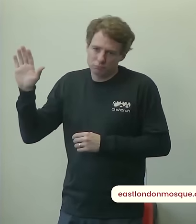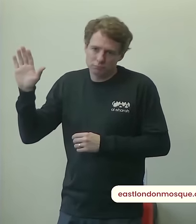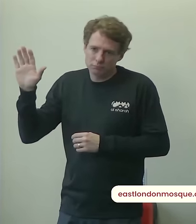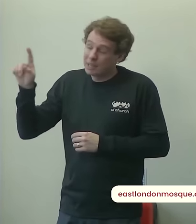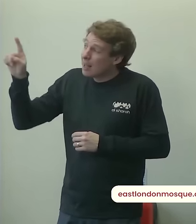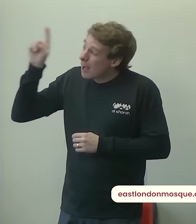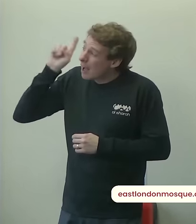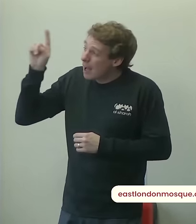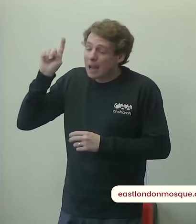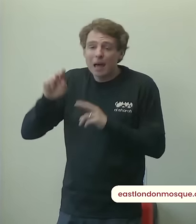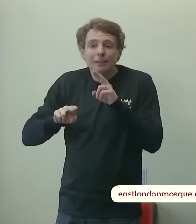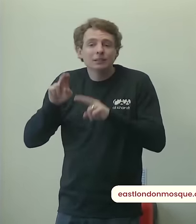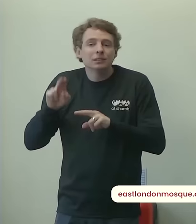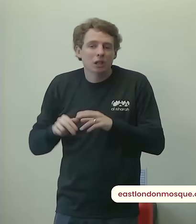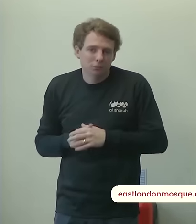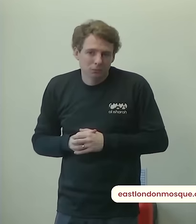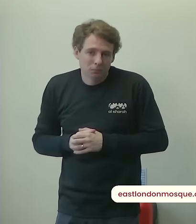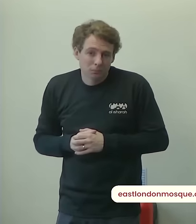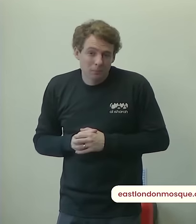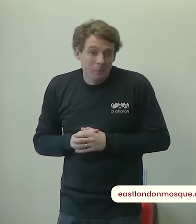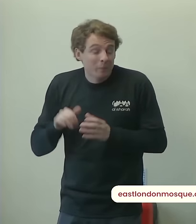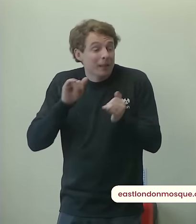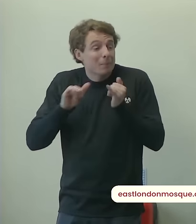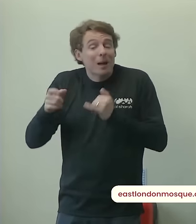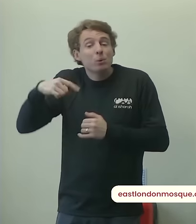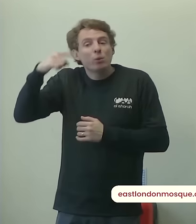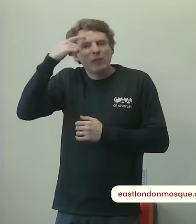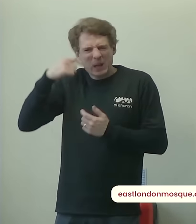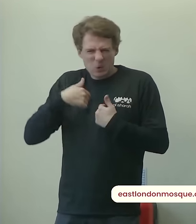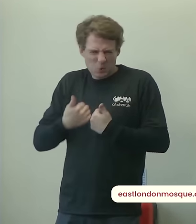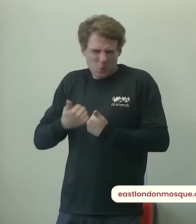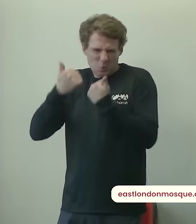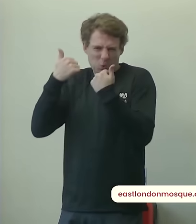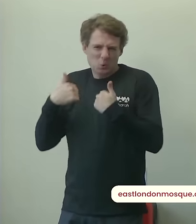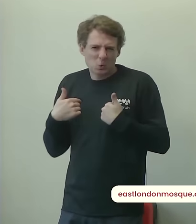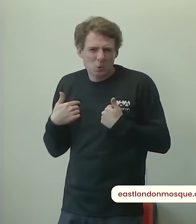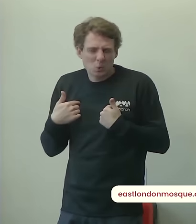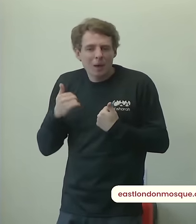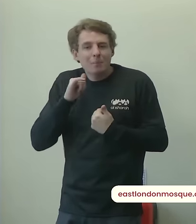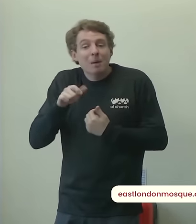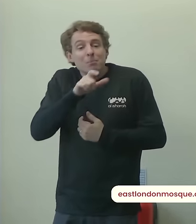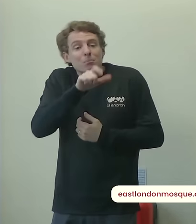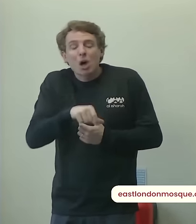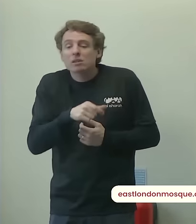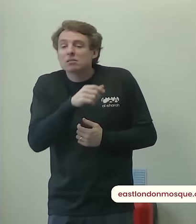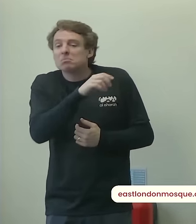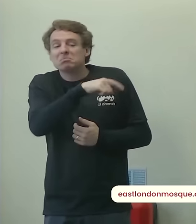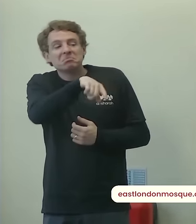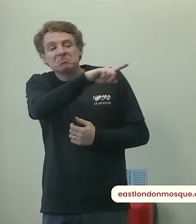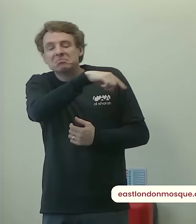somewhere in a section we cannot even see right now who might in the eyes of allah be the most pious from amongst us and you